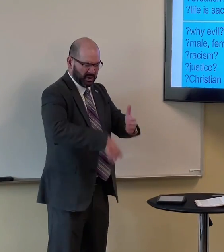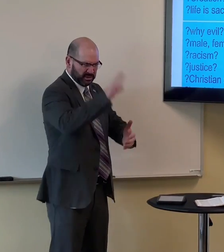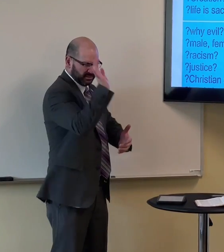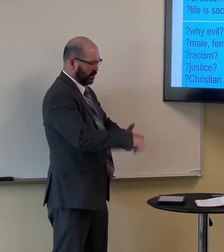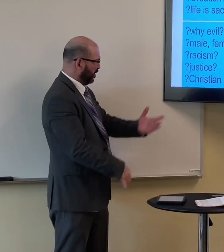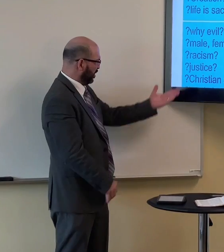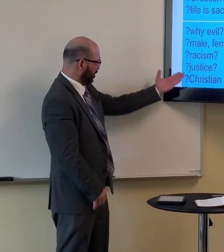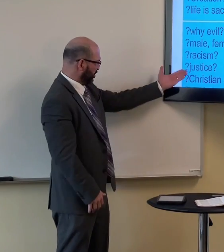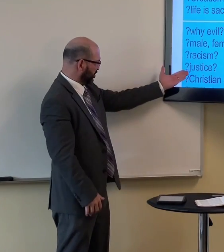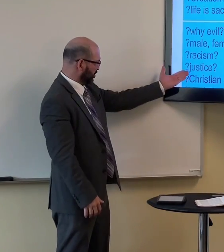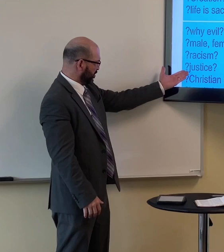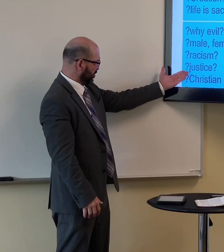What is justice?